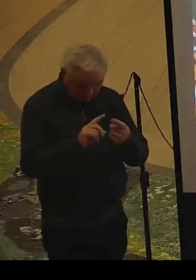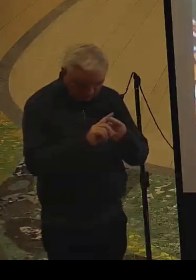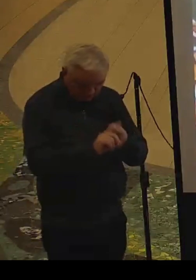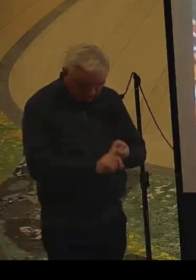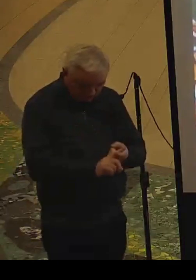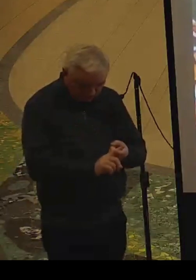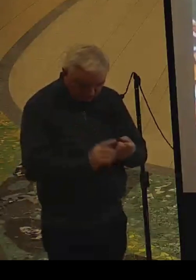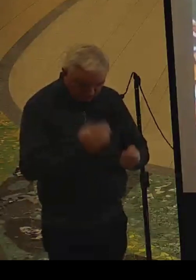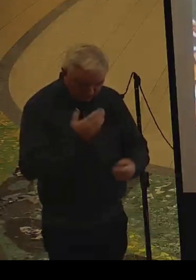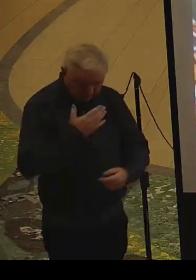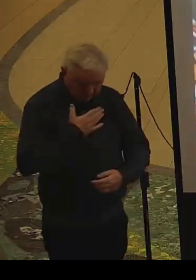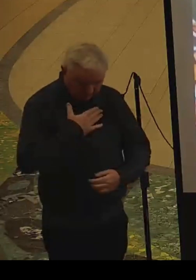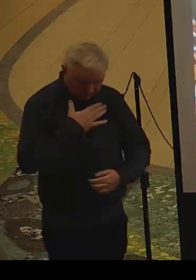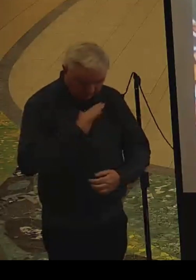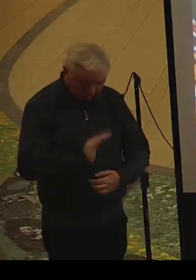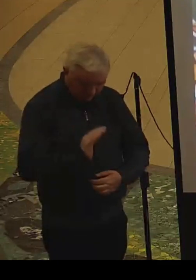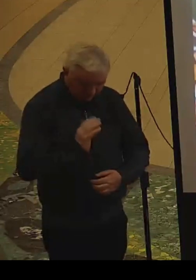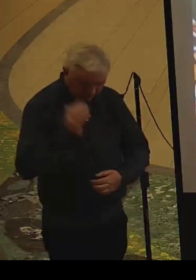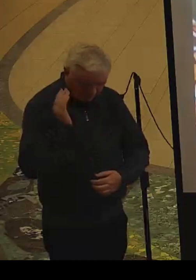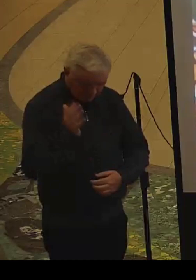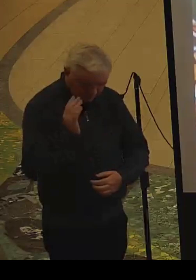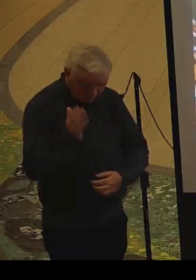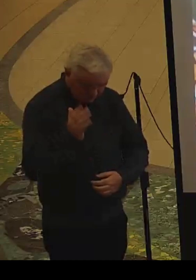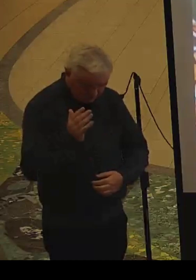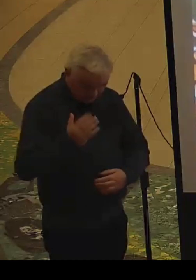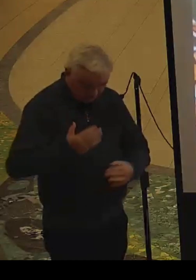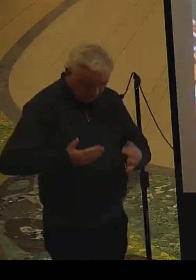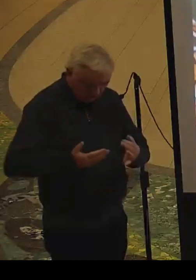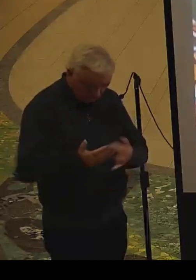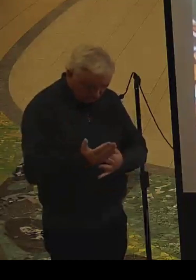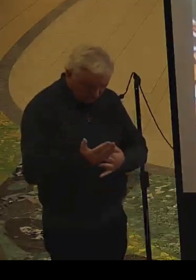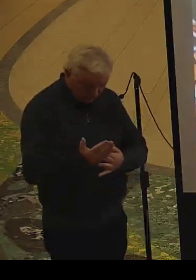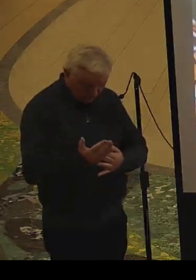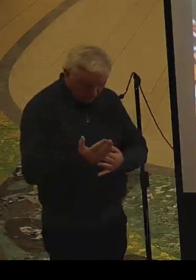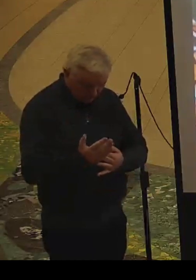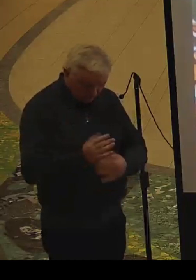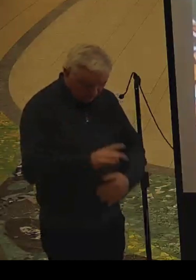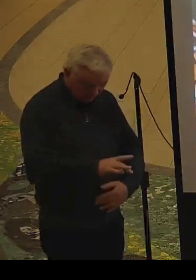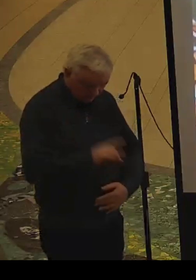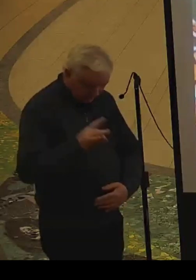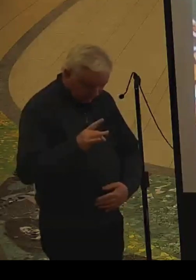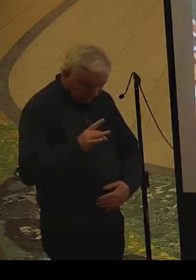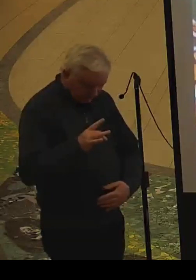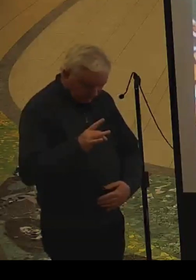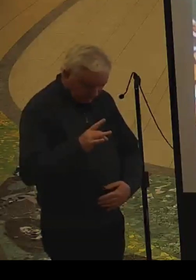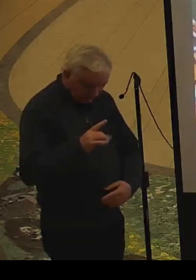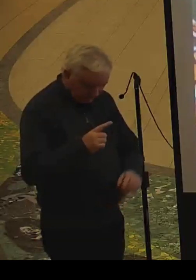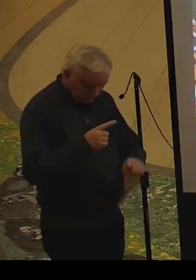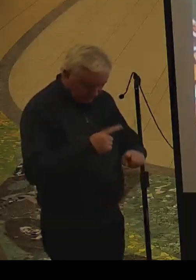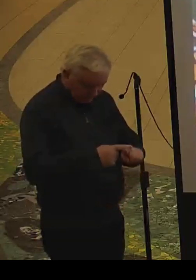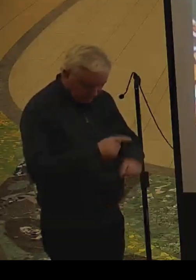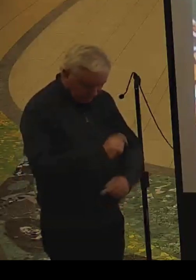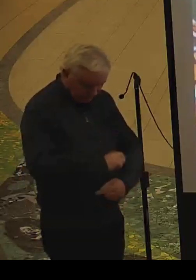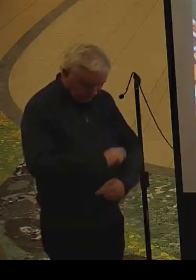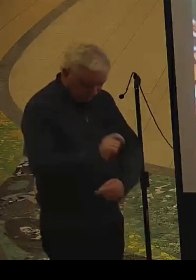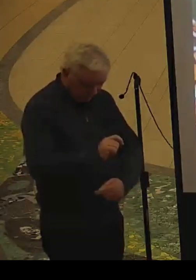to stop hateful speeches during the election